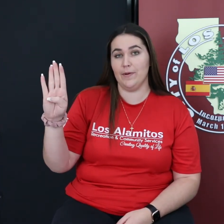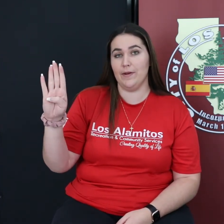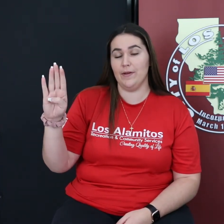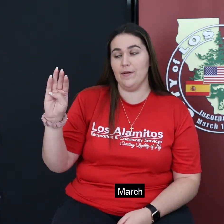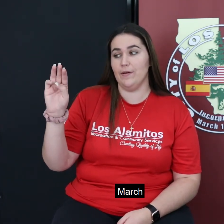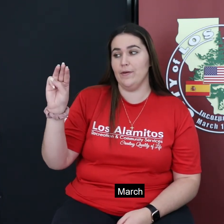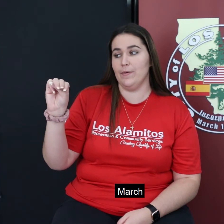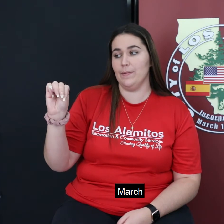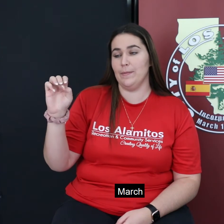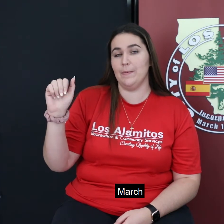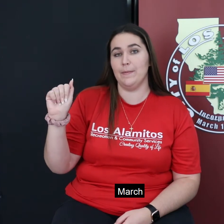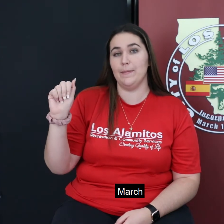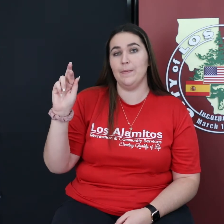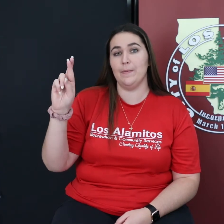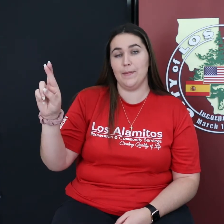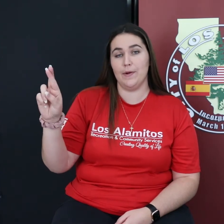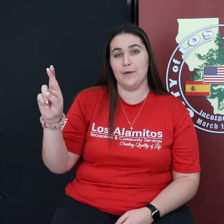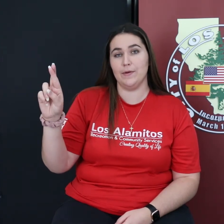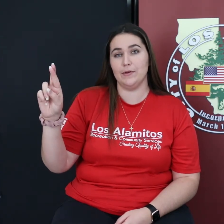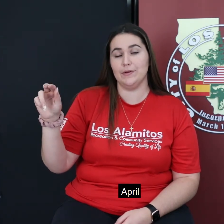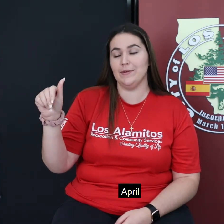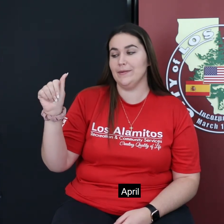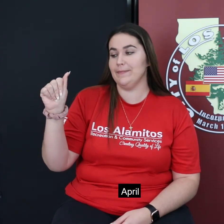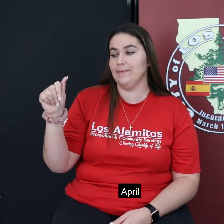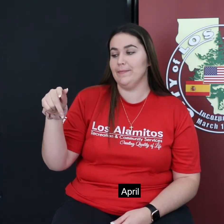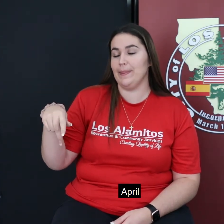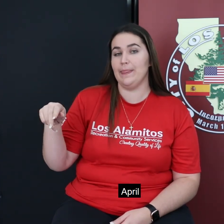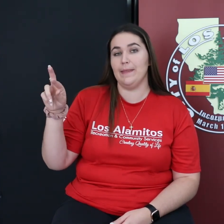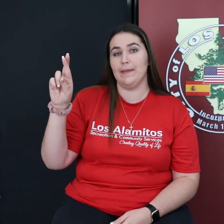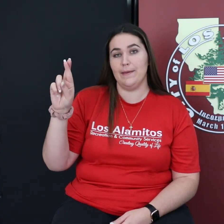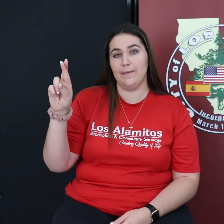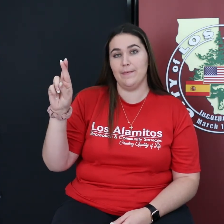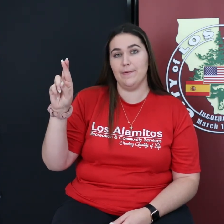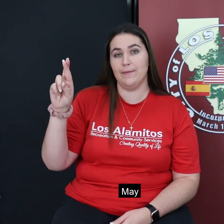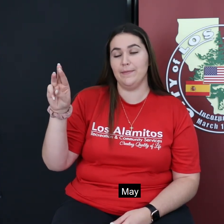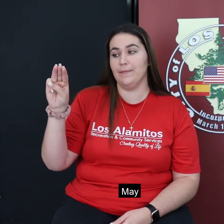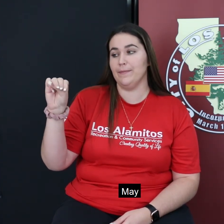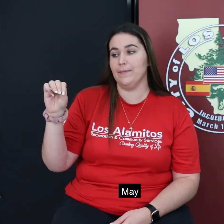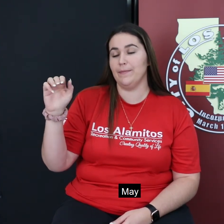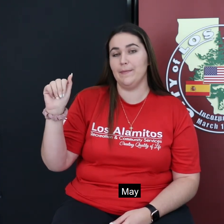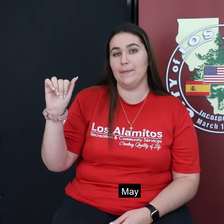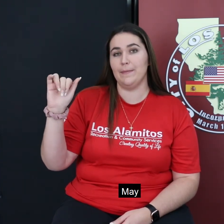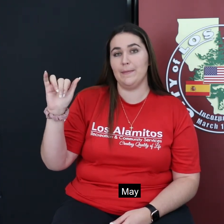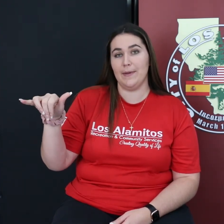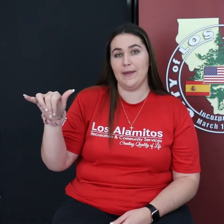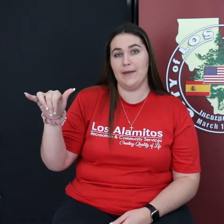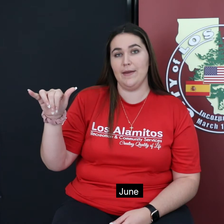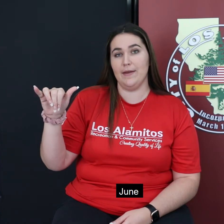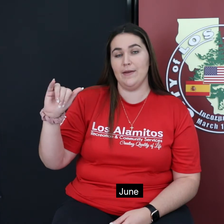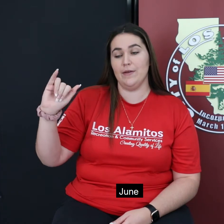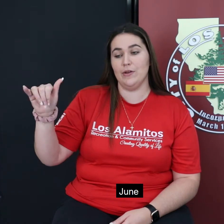March, April, May, June,